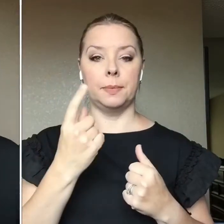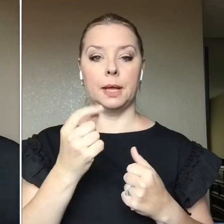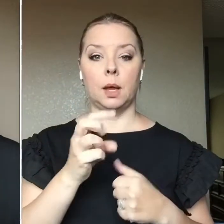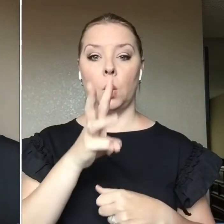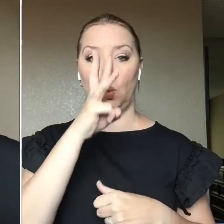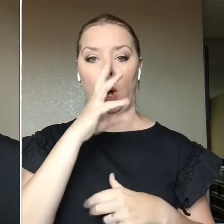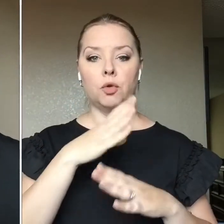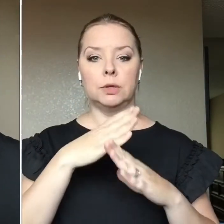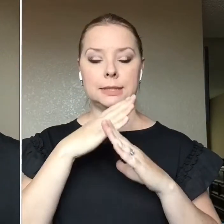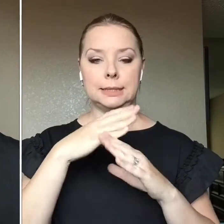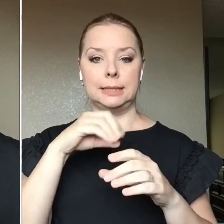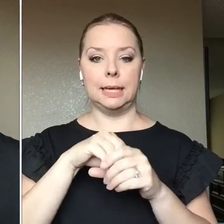in your waterline.